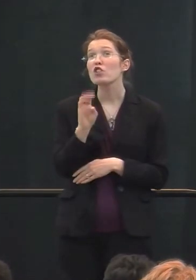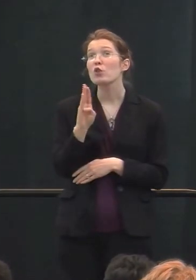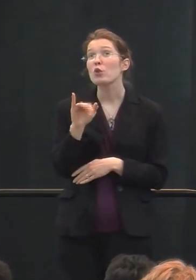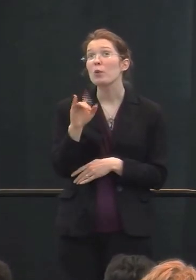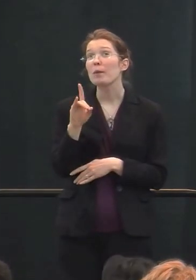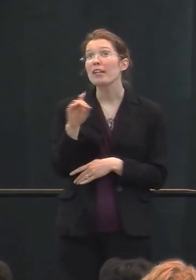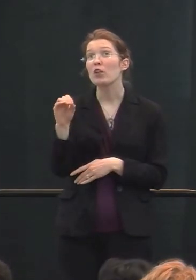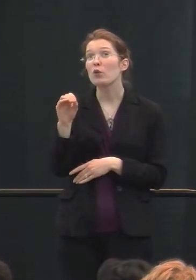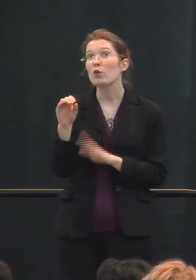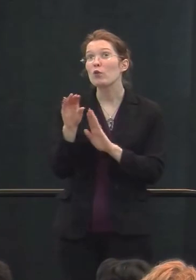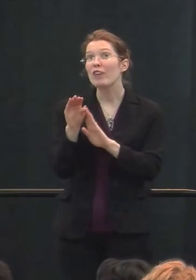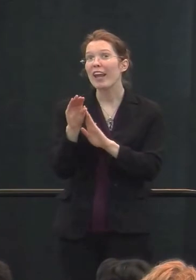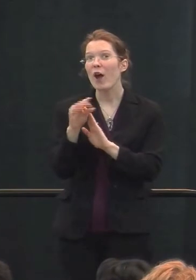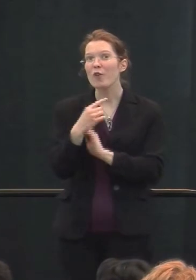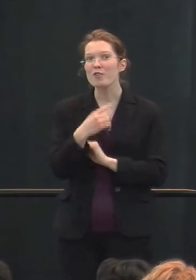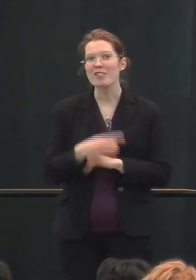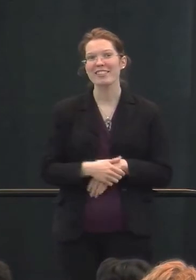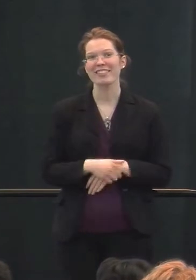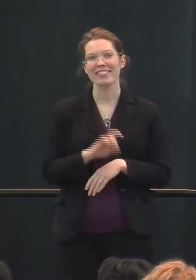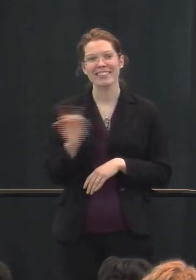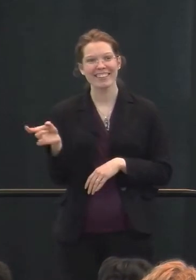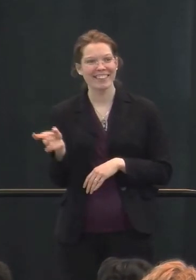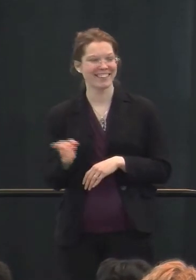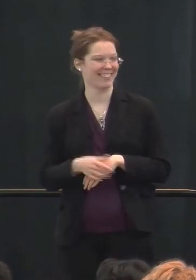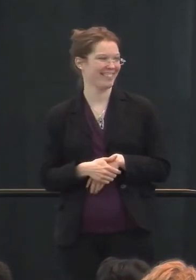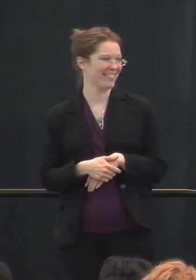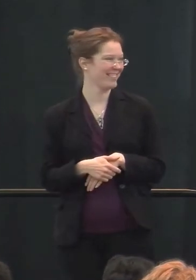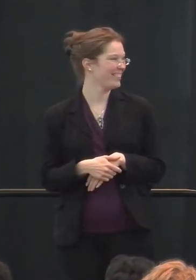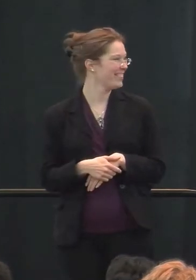-Doo videos. Yep, I do.